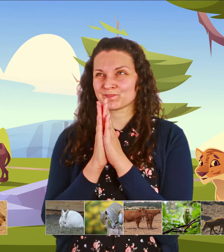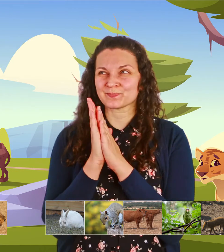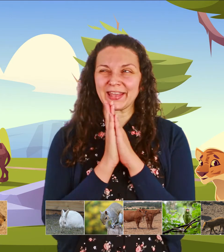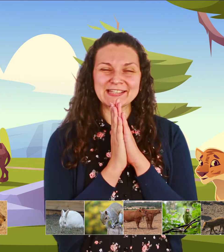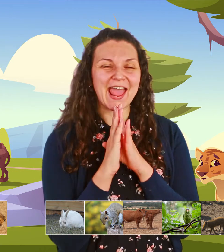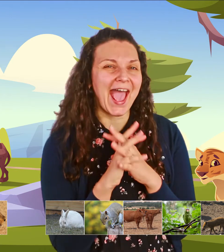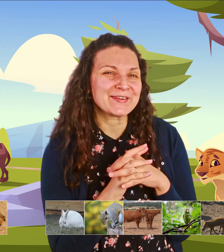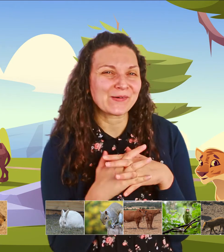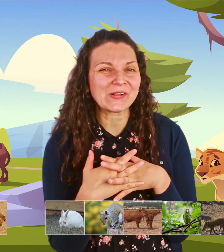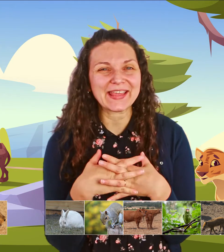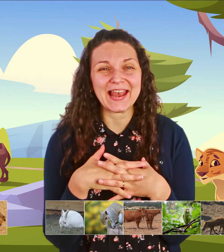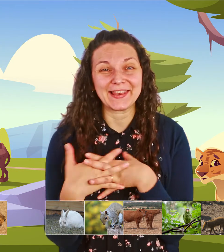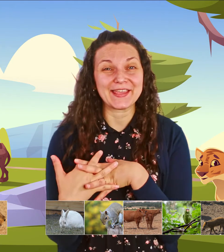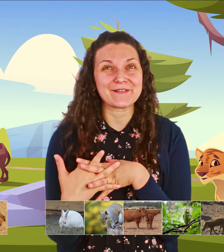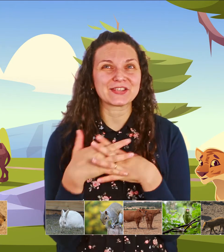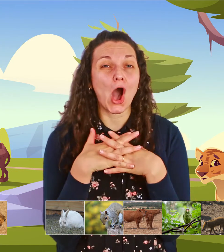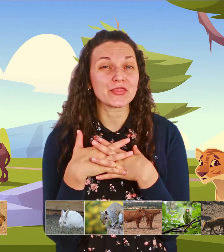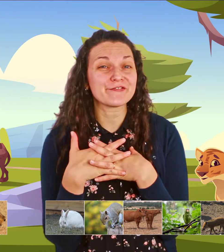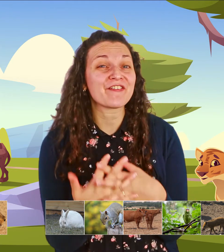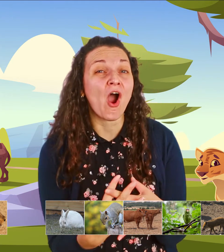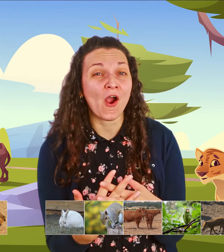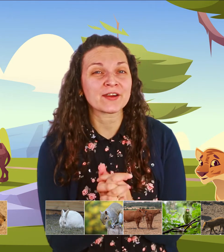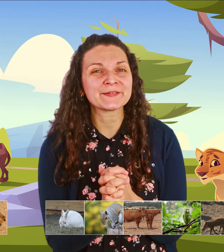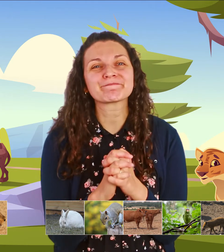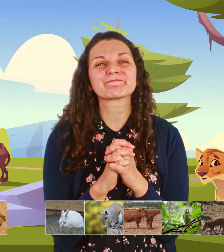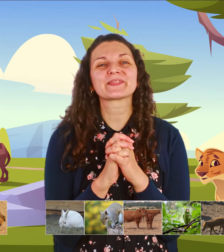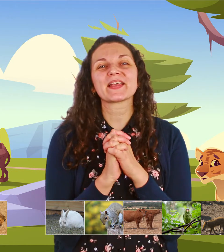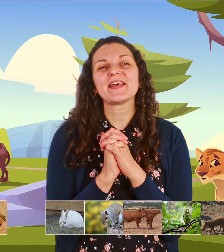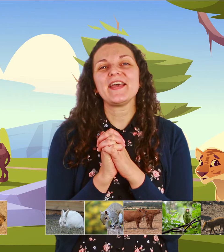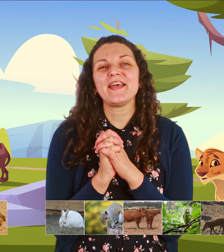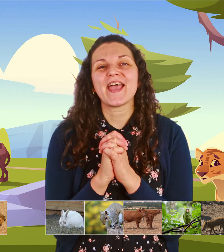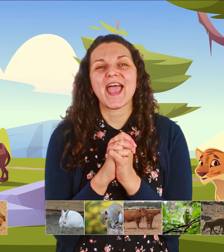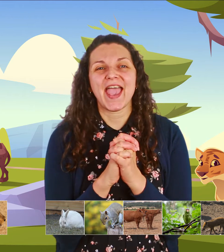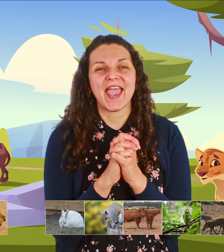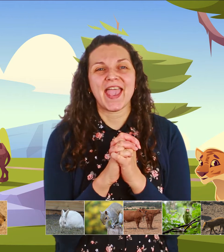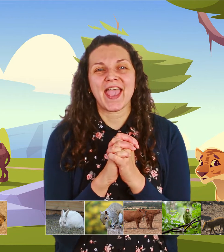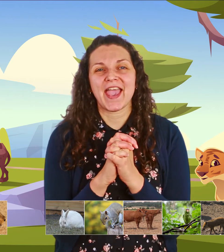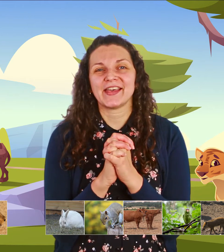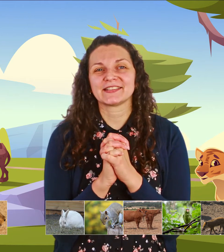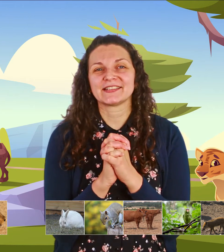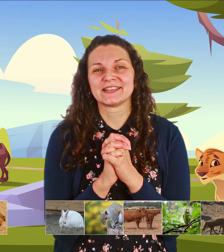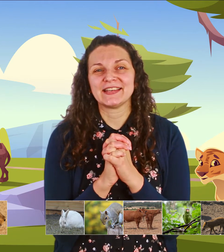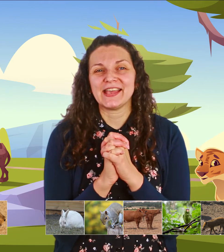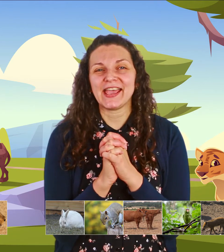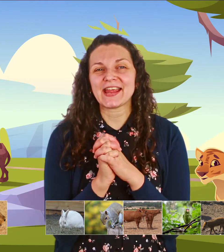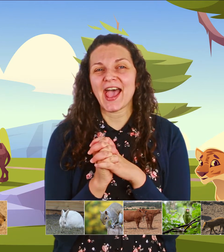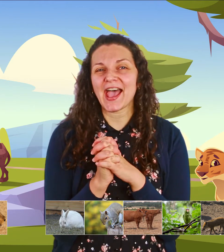it's an animal that lives on the farm and it has